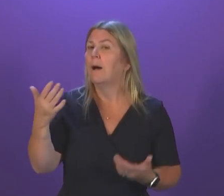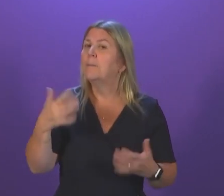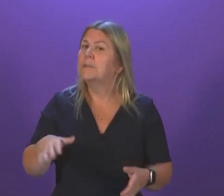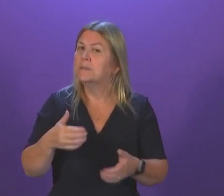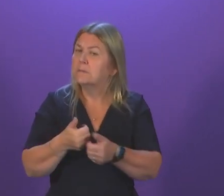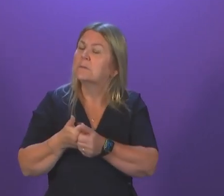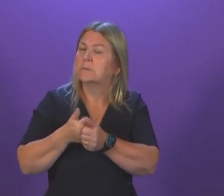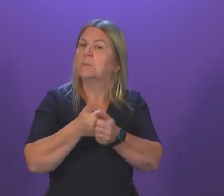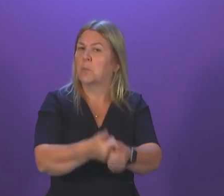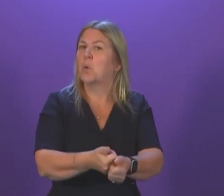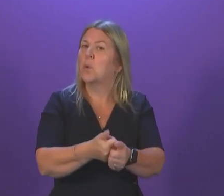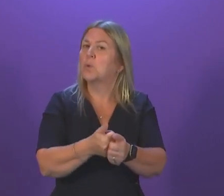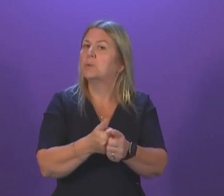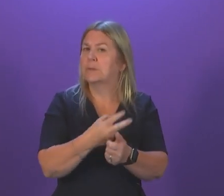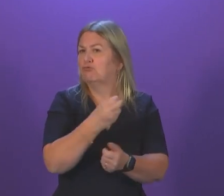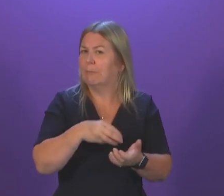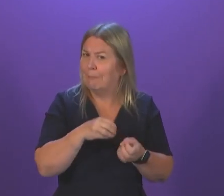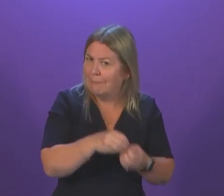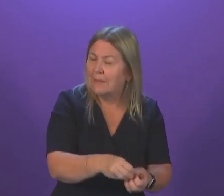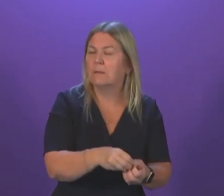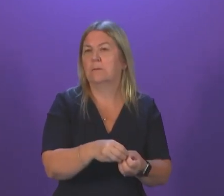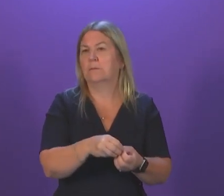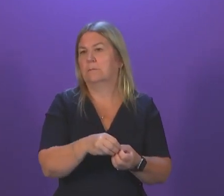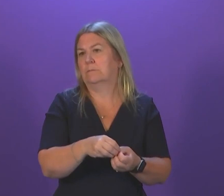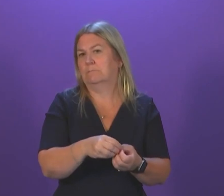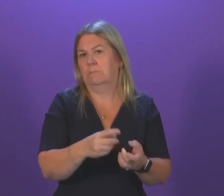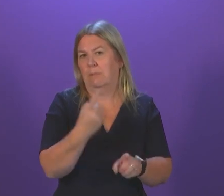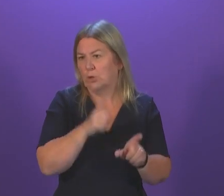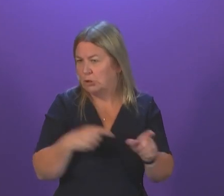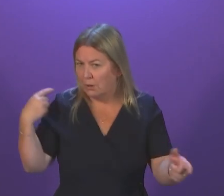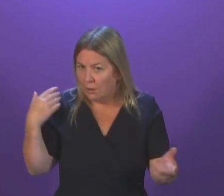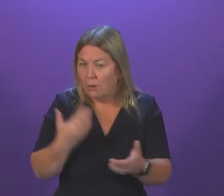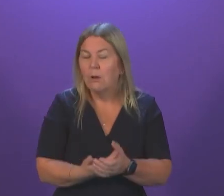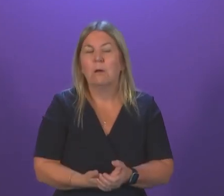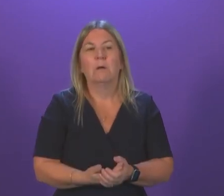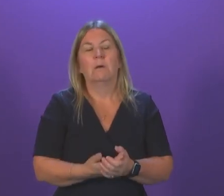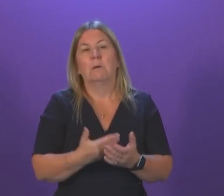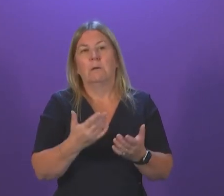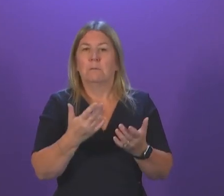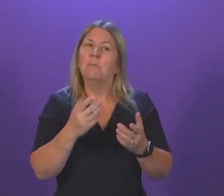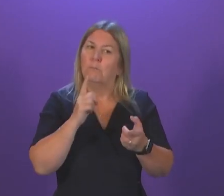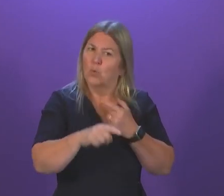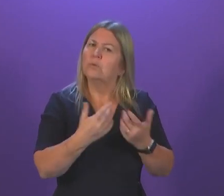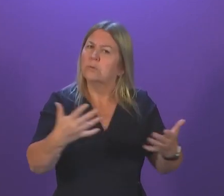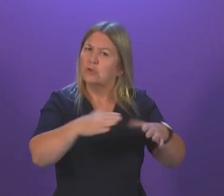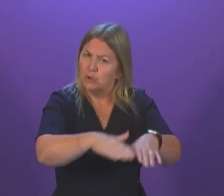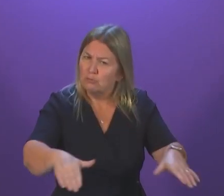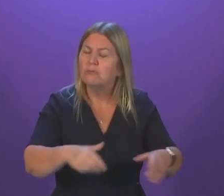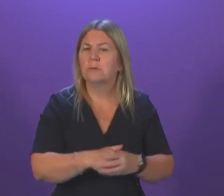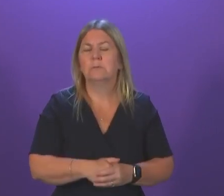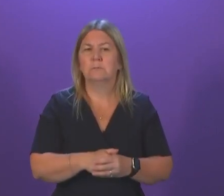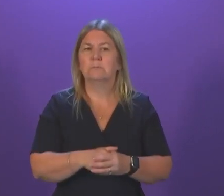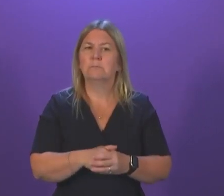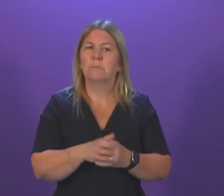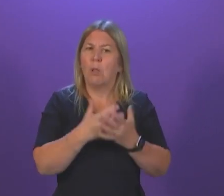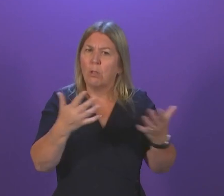year including nearly a billion targeted to children. We are putting money in the pockets of hundreds of thousands of low-income families through the Scottish